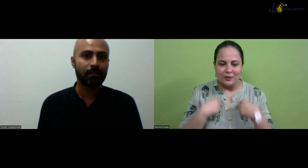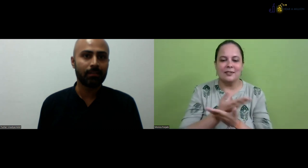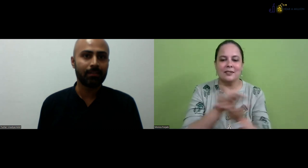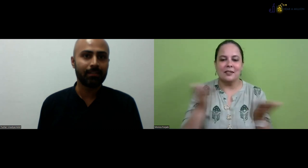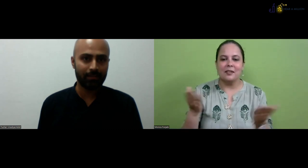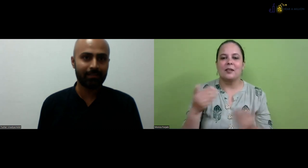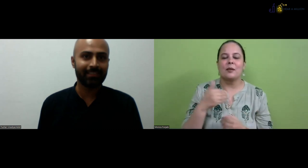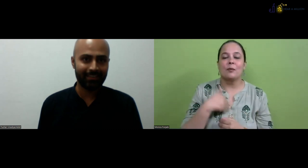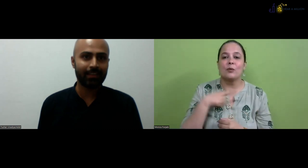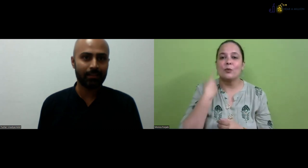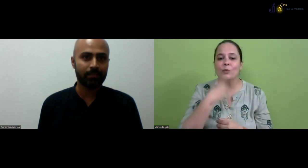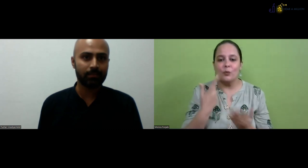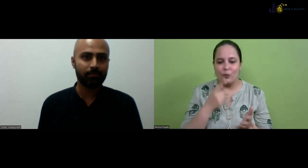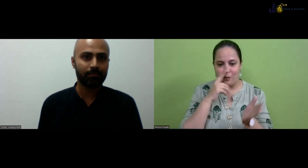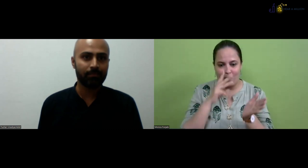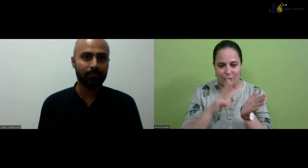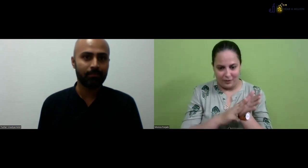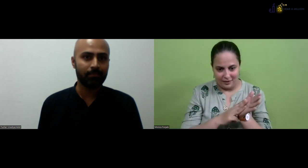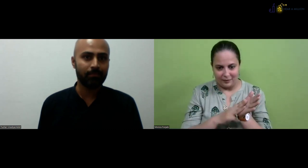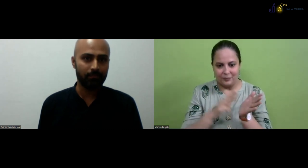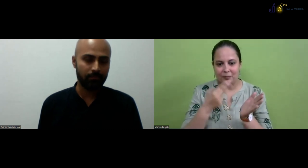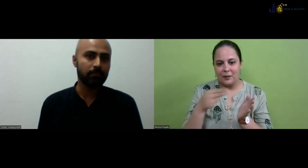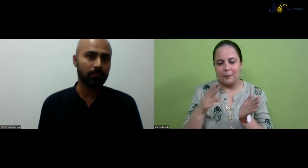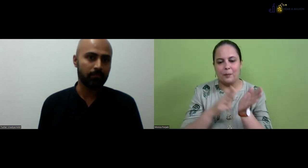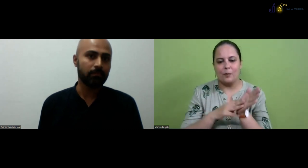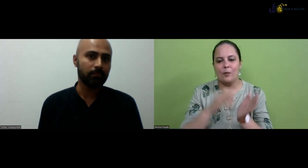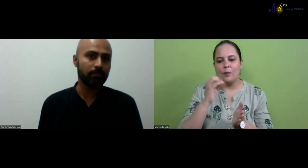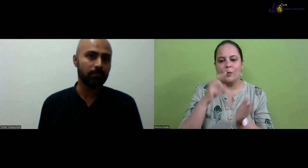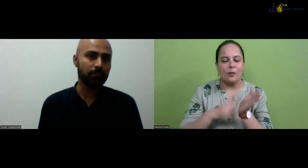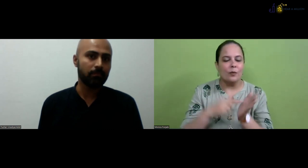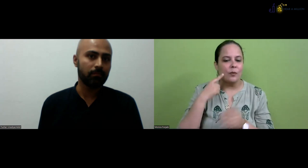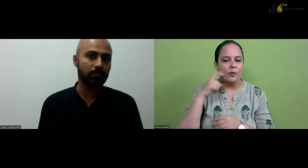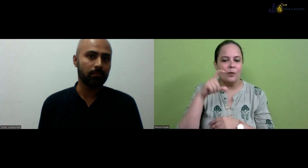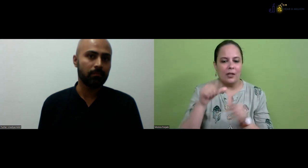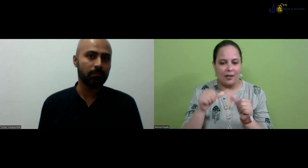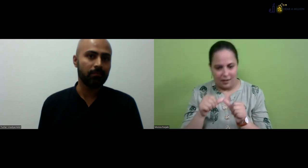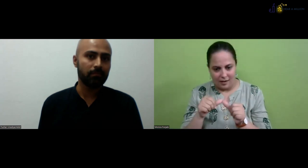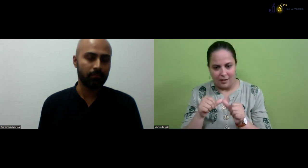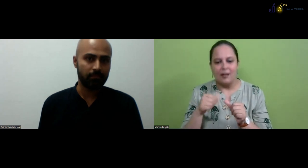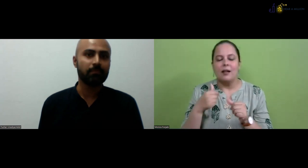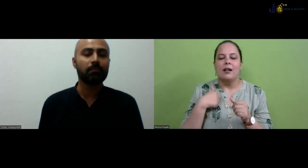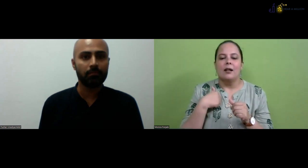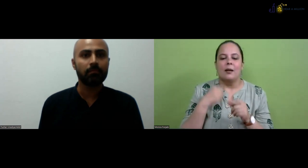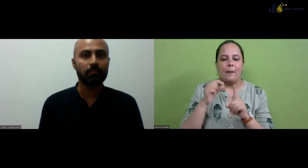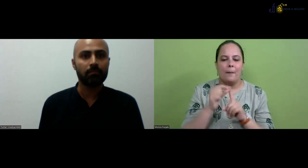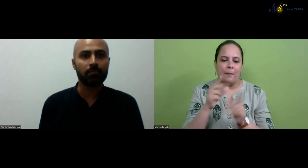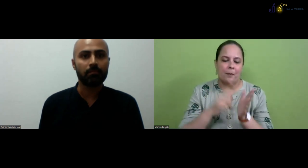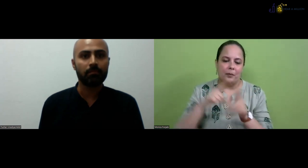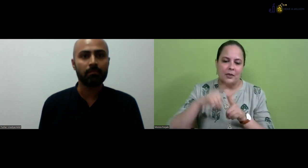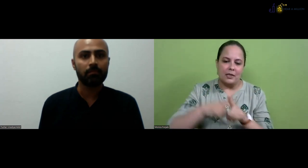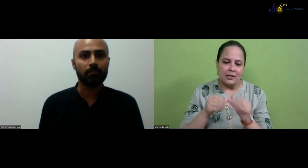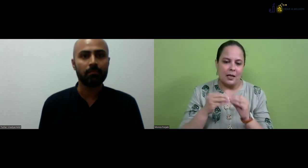Hello, everyone. I hope everyone can speak. I am Monica. This is my signing.-O-N-I-C-A.